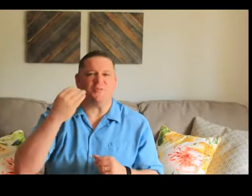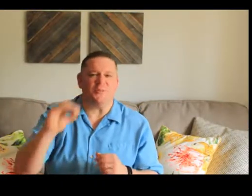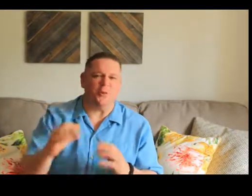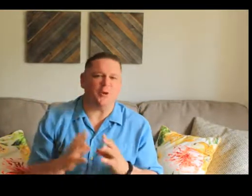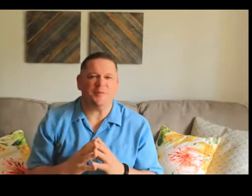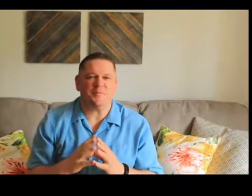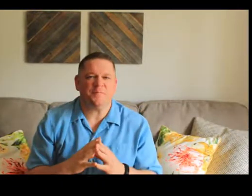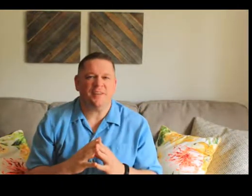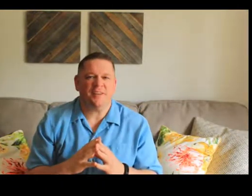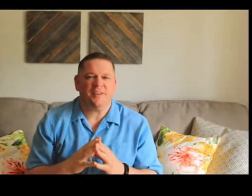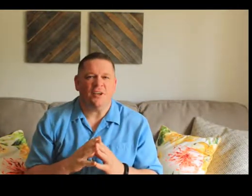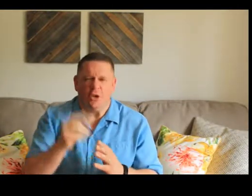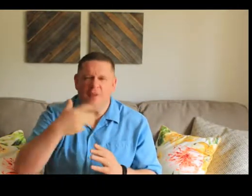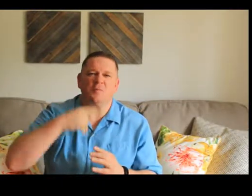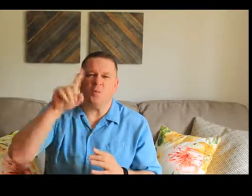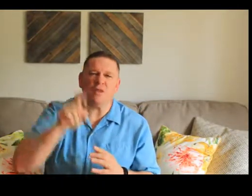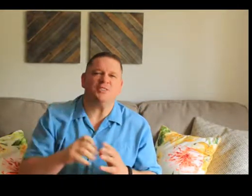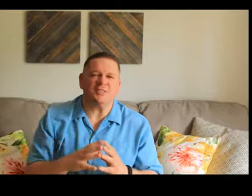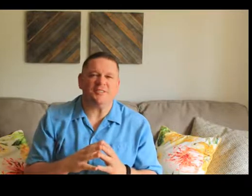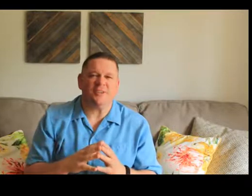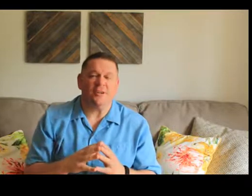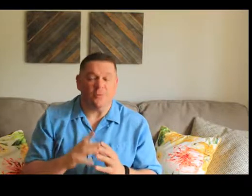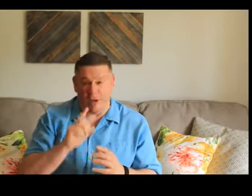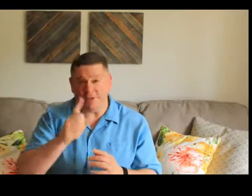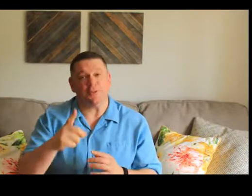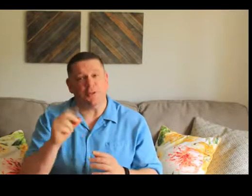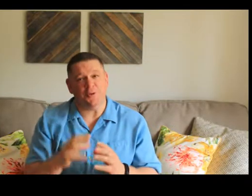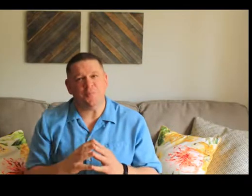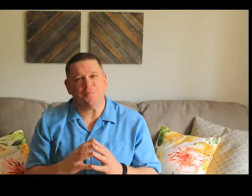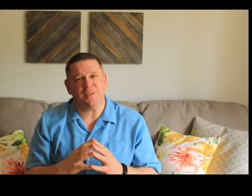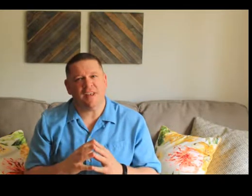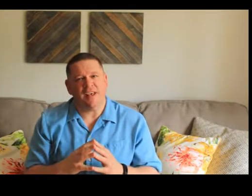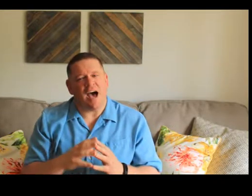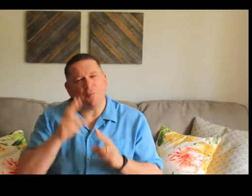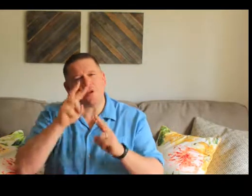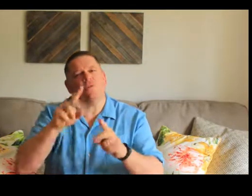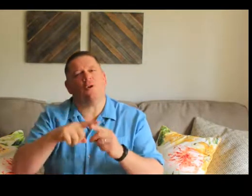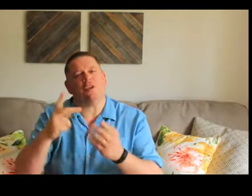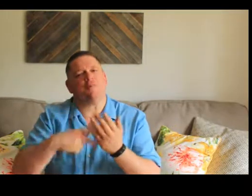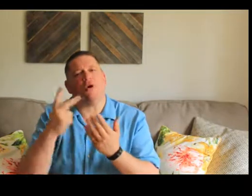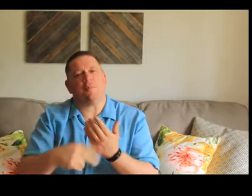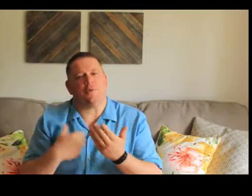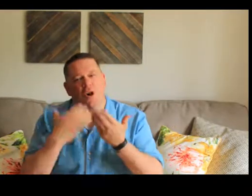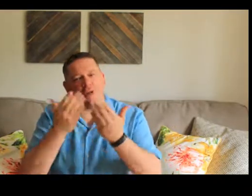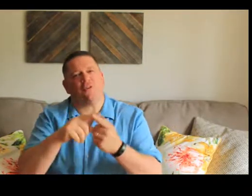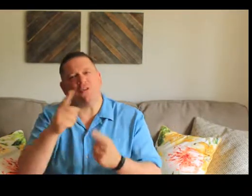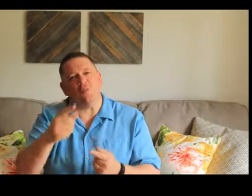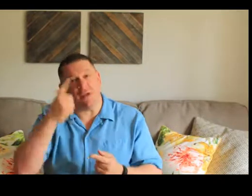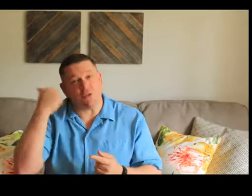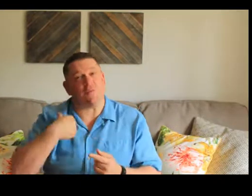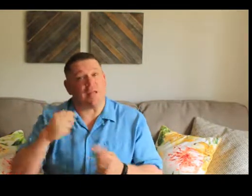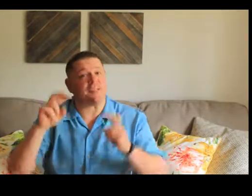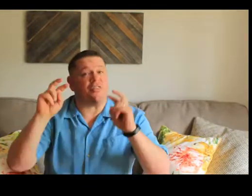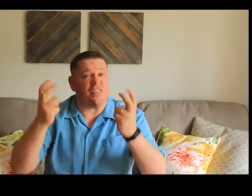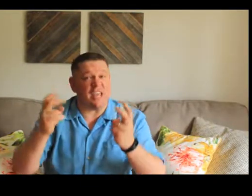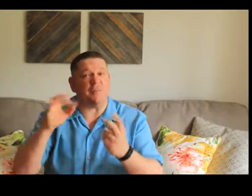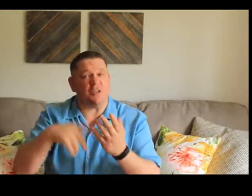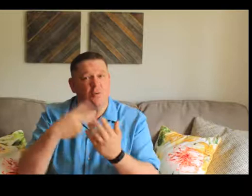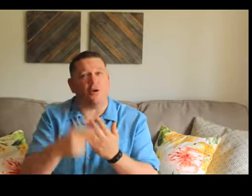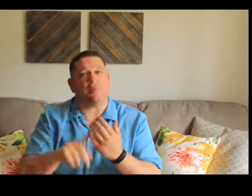Missouri. Do you have some questions? I sure do. I'm looking forward to these programs we're going to offer to you because that's the theme of these programs